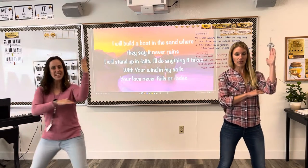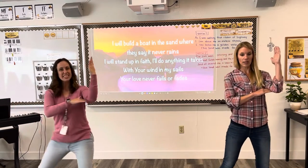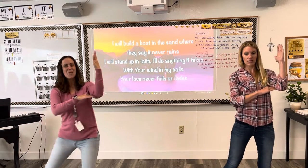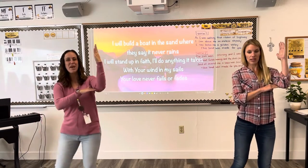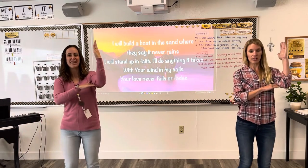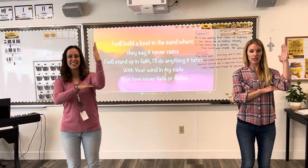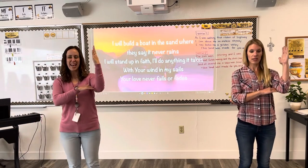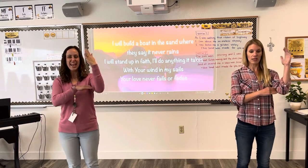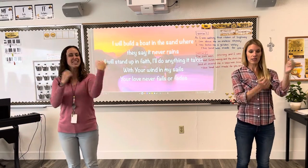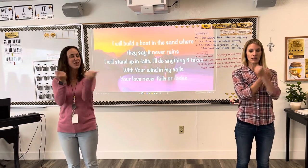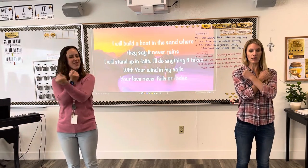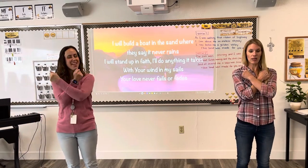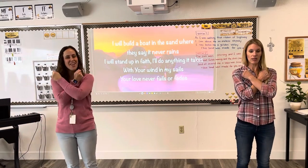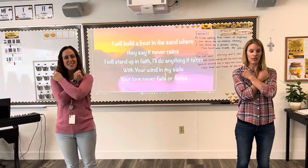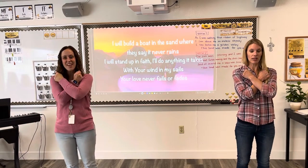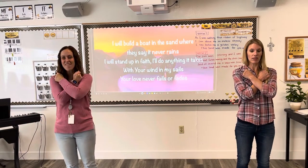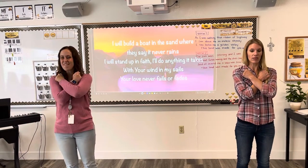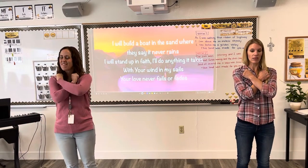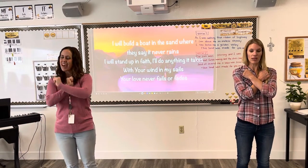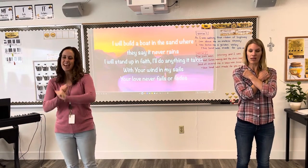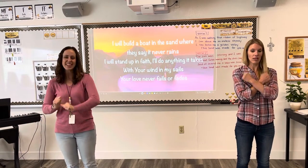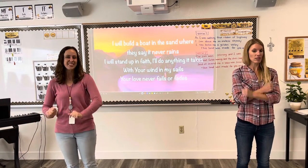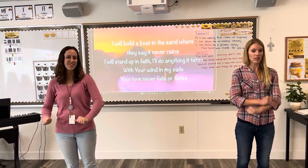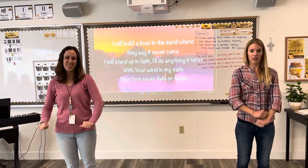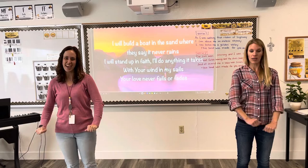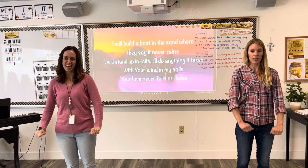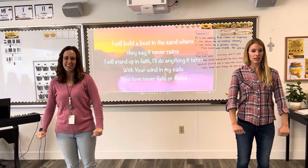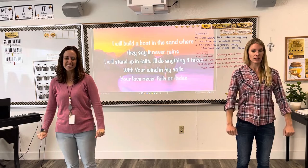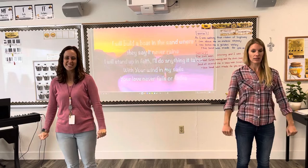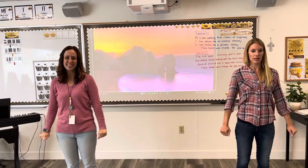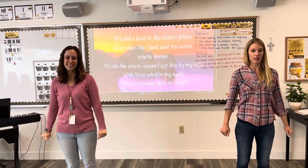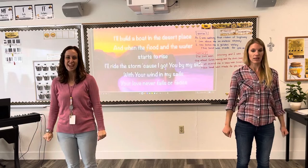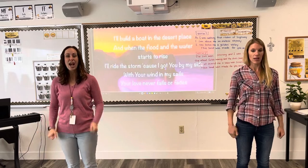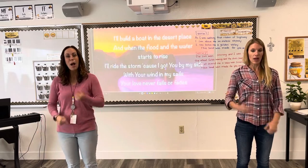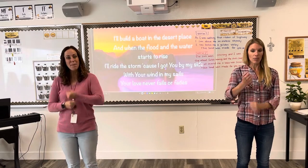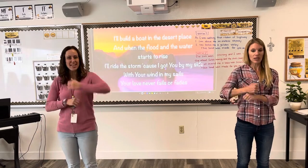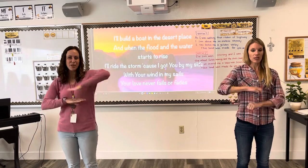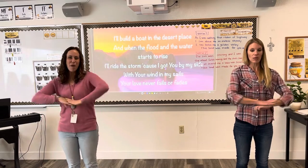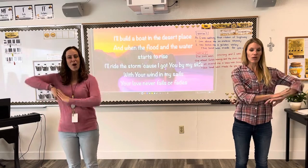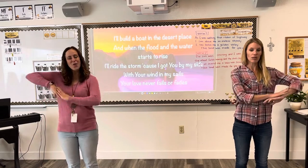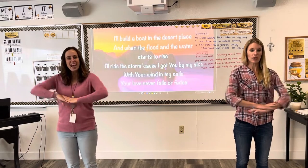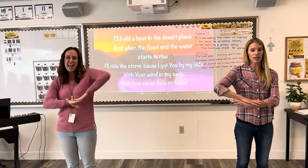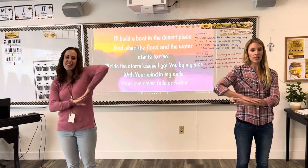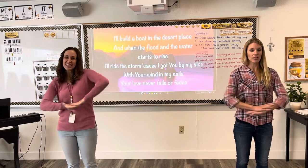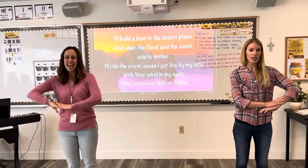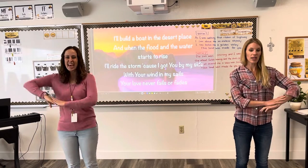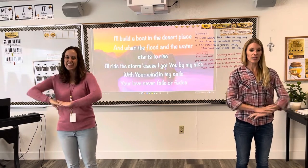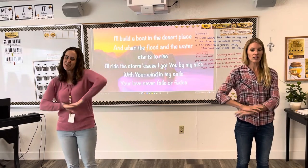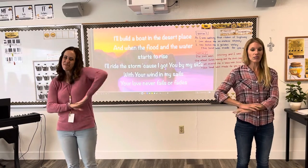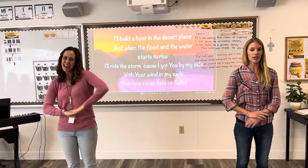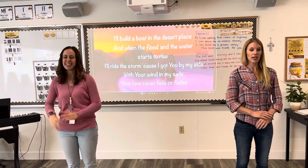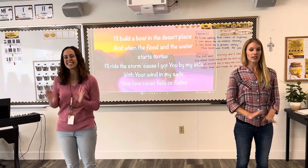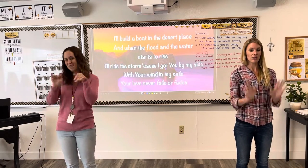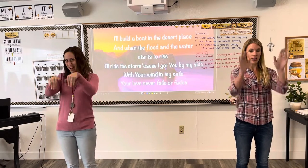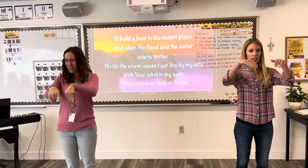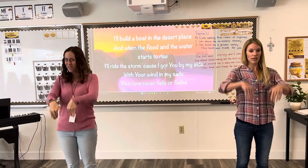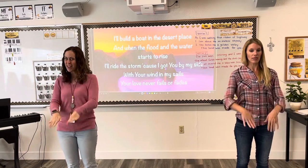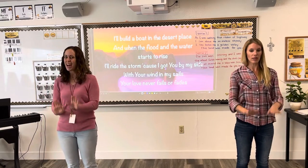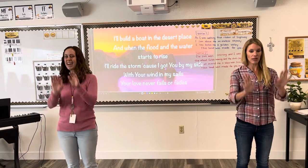in my sales Your love never fails or fades I'll build a boat in the days of race And when the flood